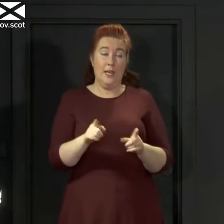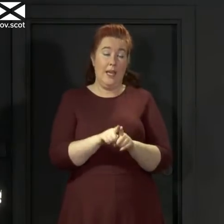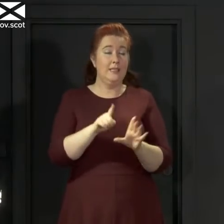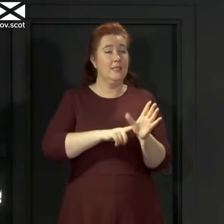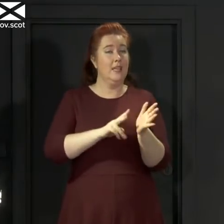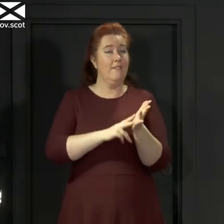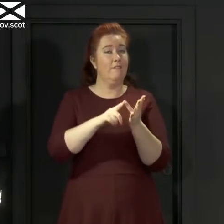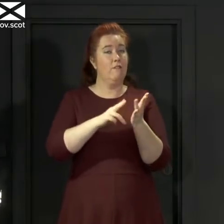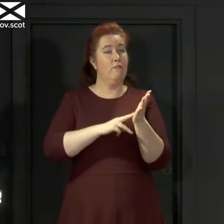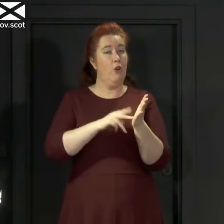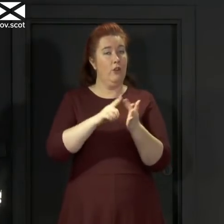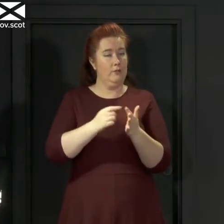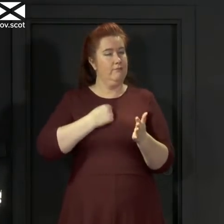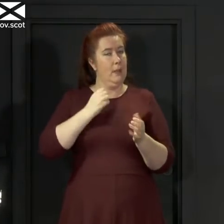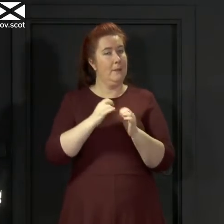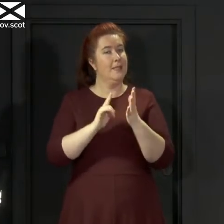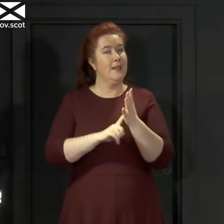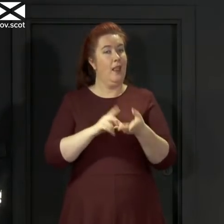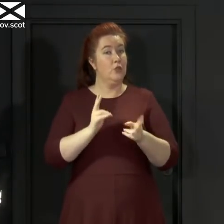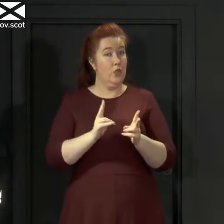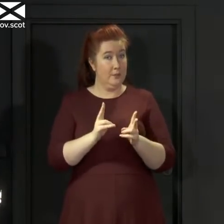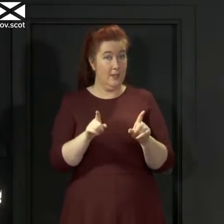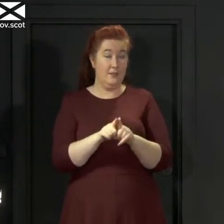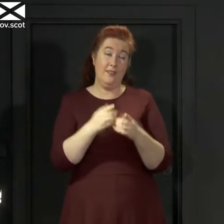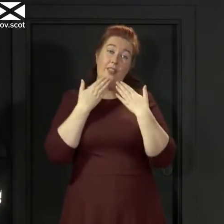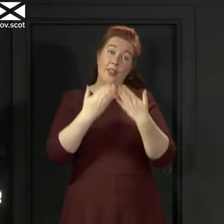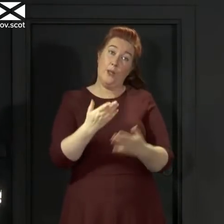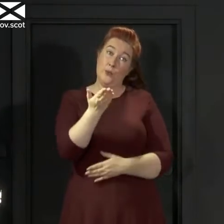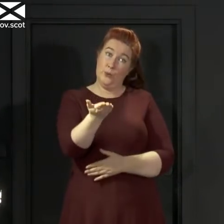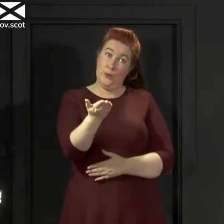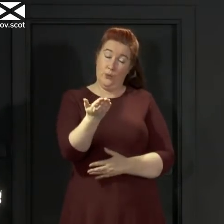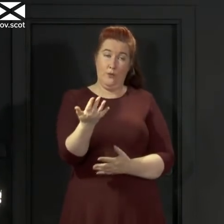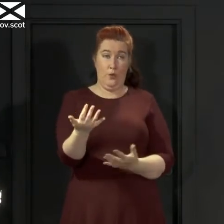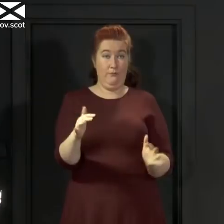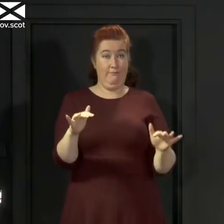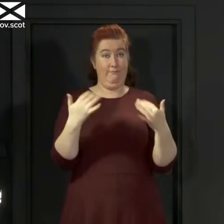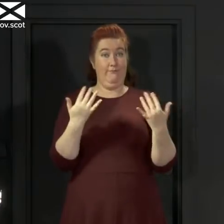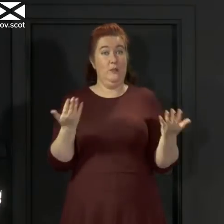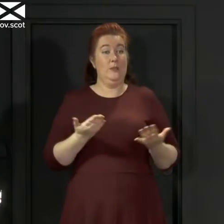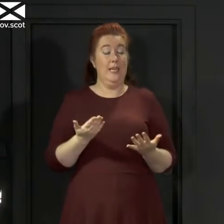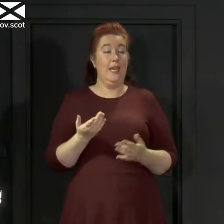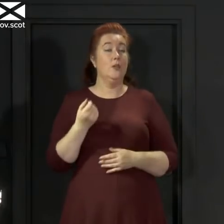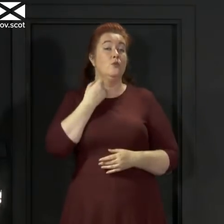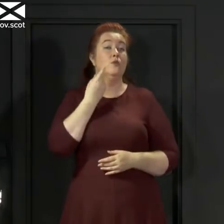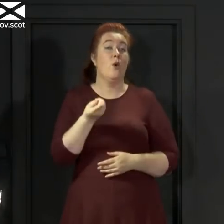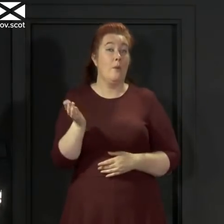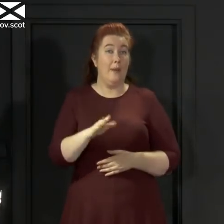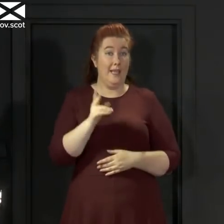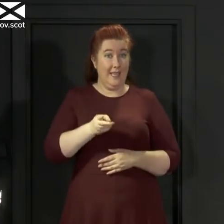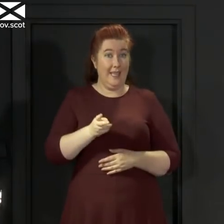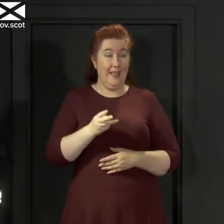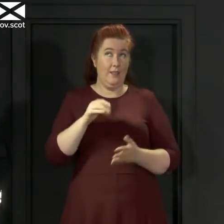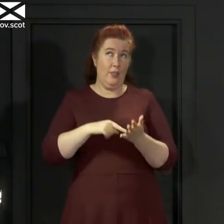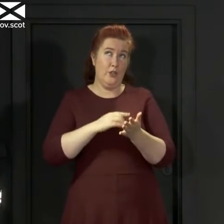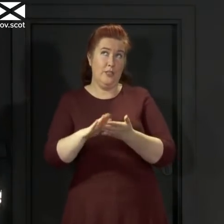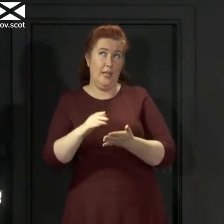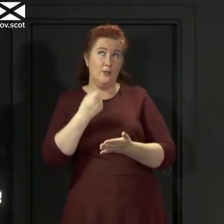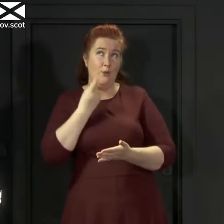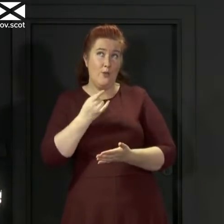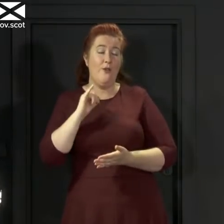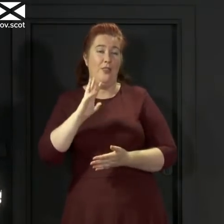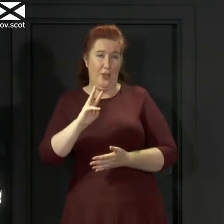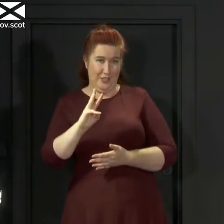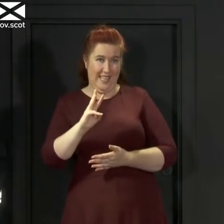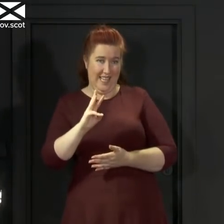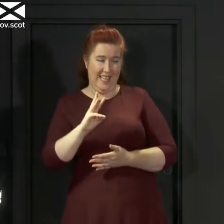Yvonne our BSL interpreter and thank you for joining us we'll be back tomorrow Thursday I think tomorrow is at